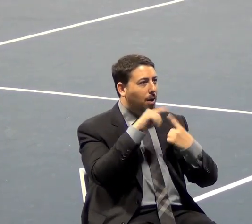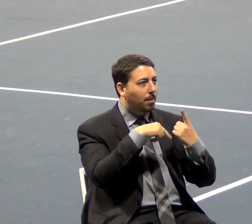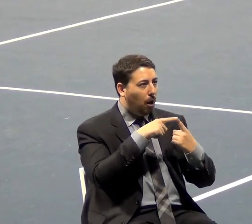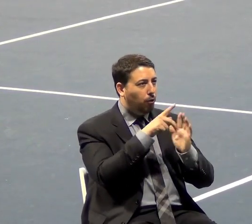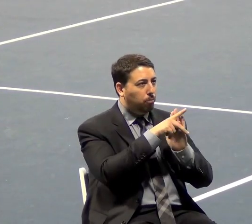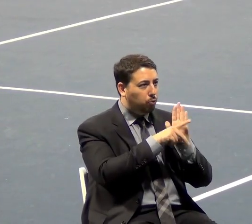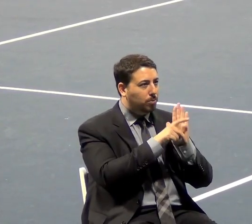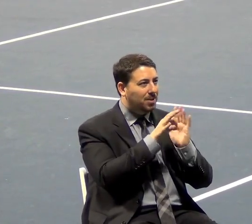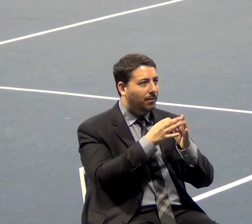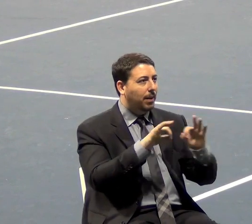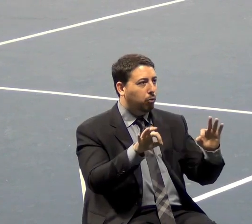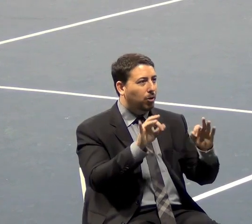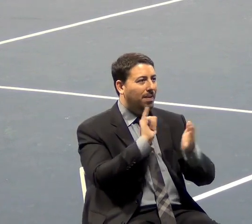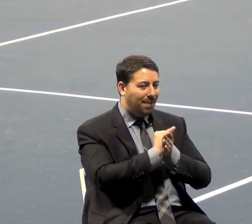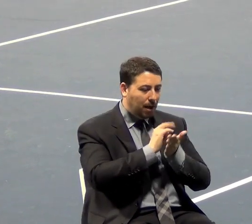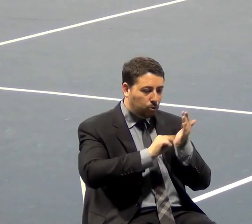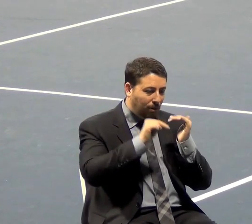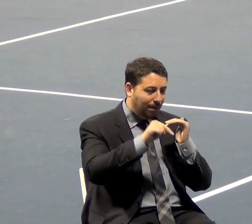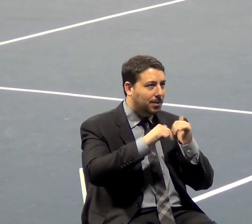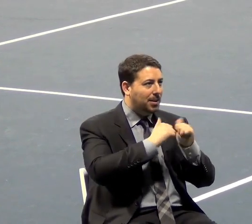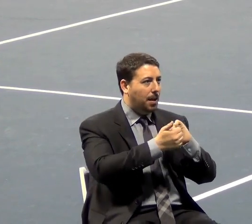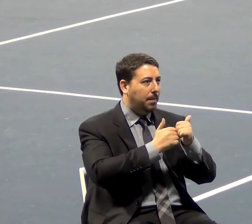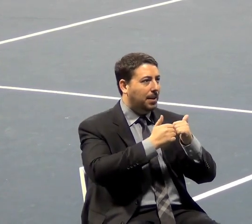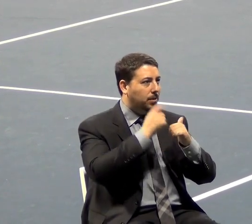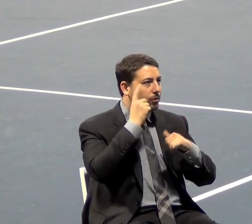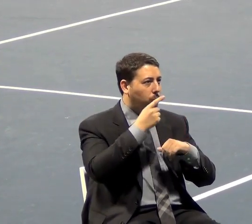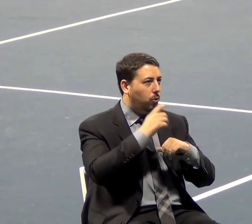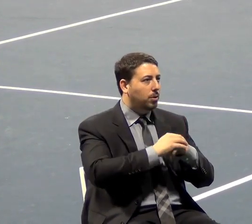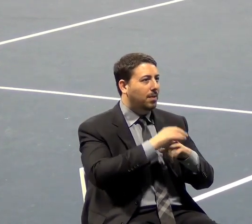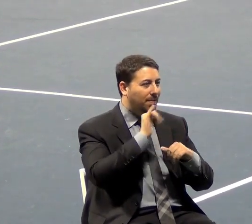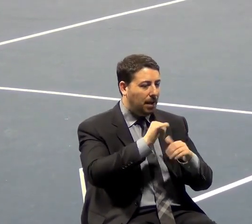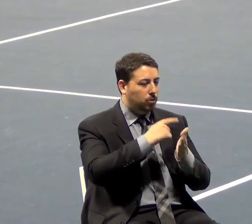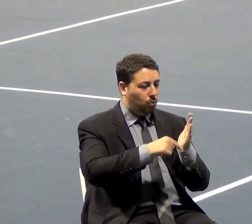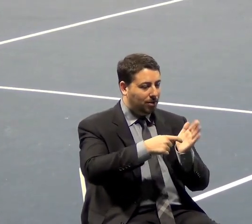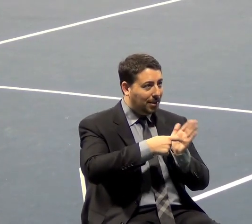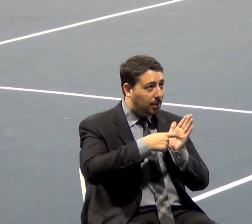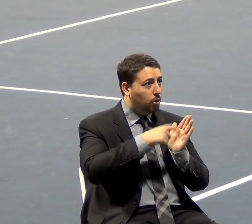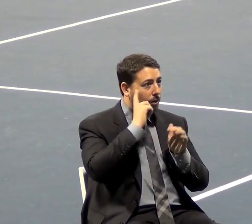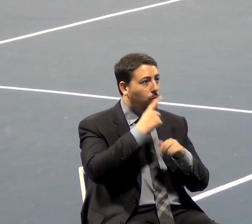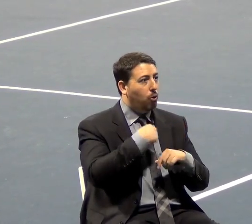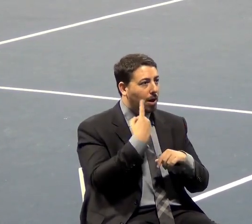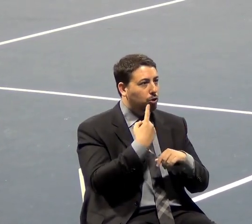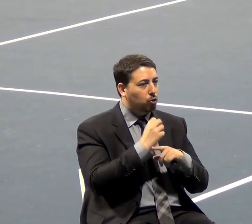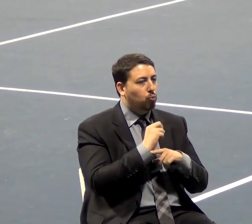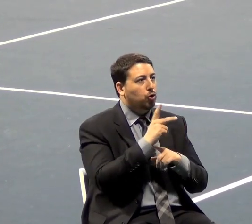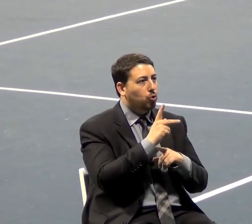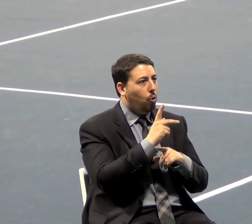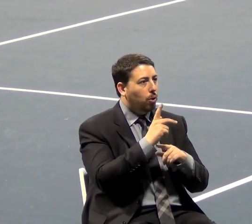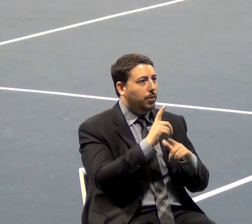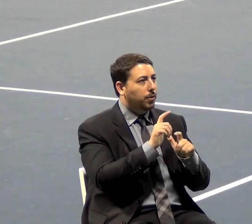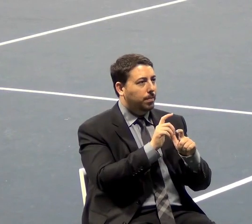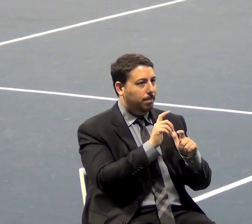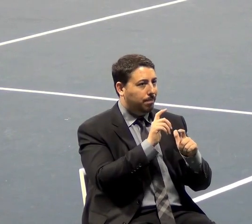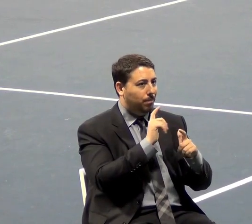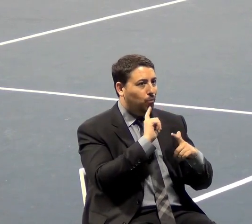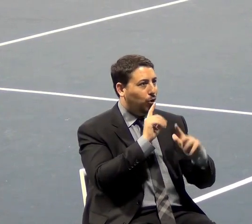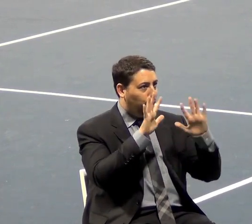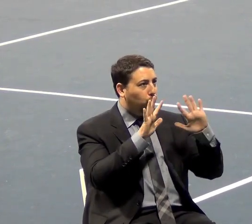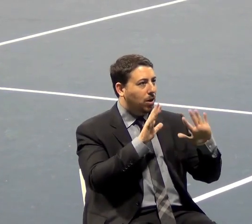And that's what this campaign is only about. And that is what is necessary for us to restore the greatness of America. This is what is necessary to